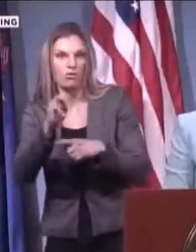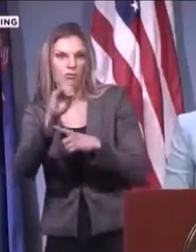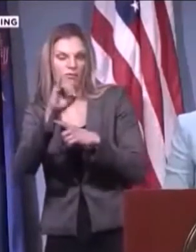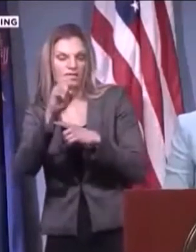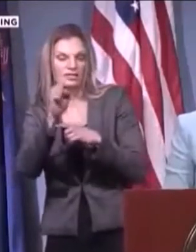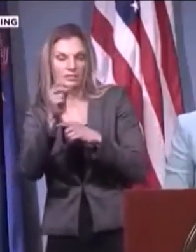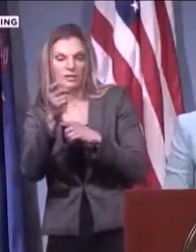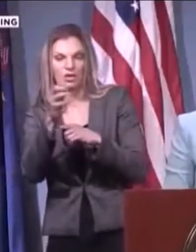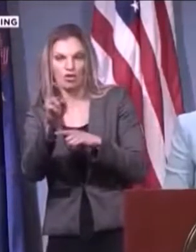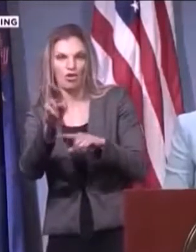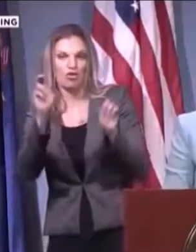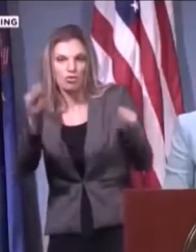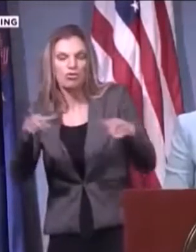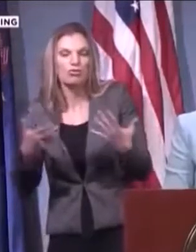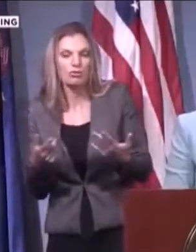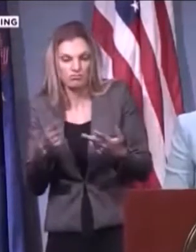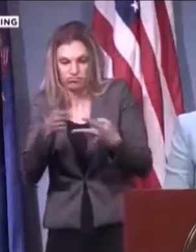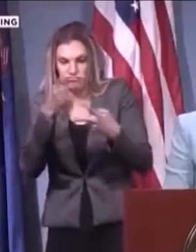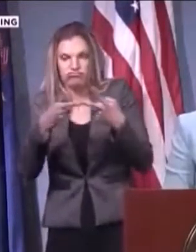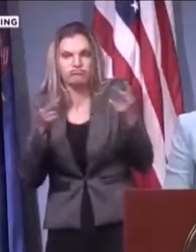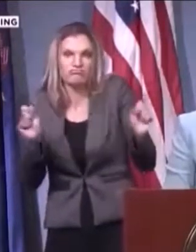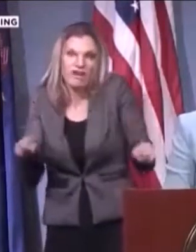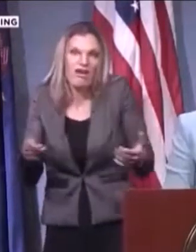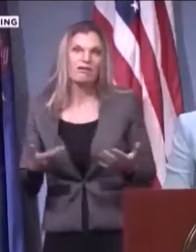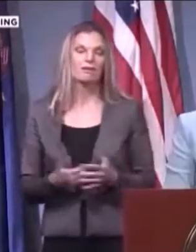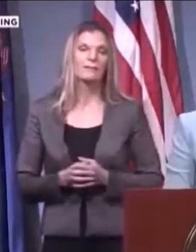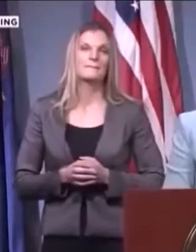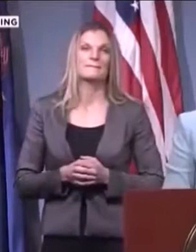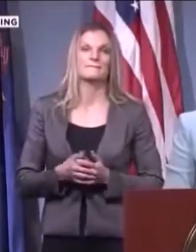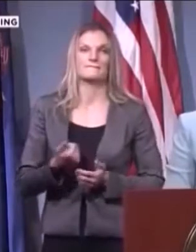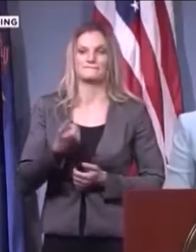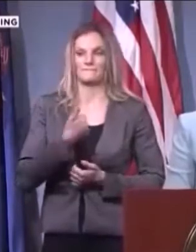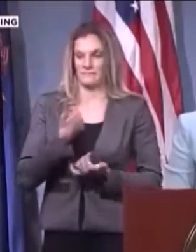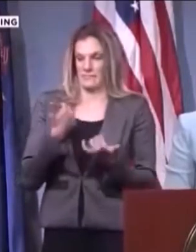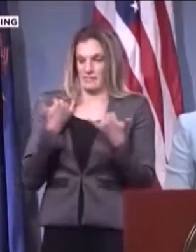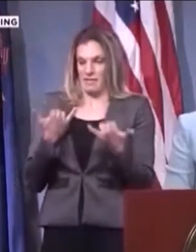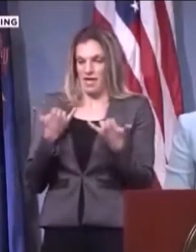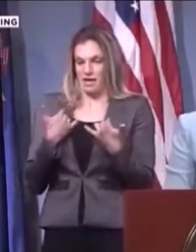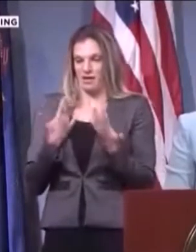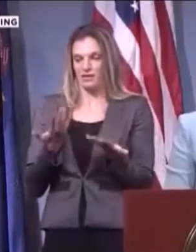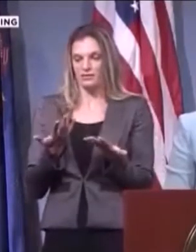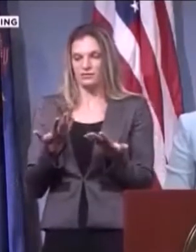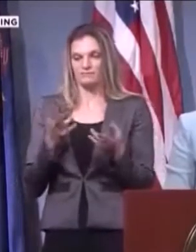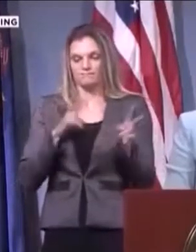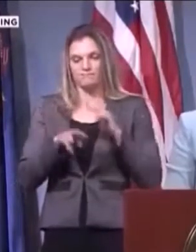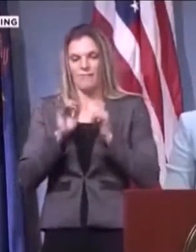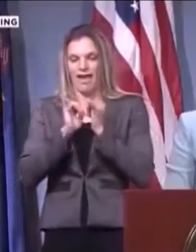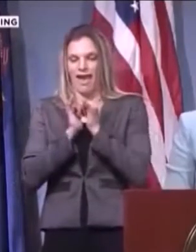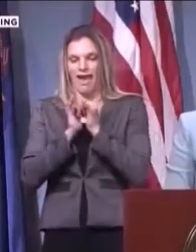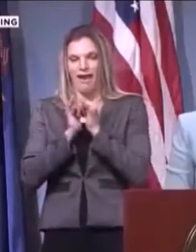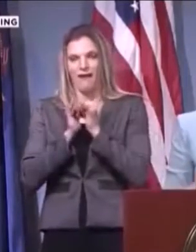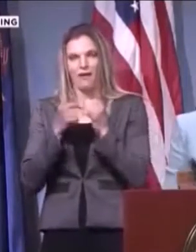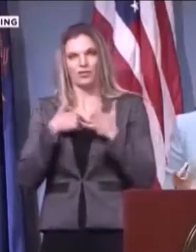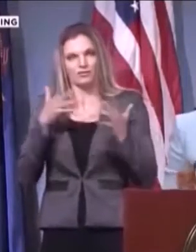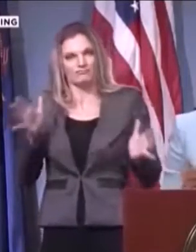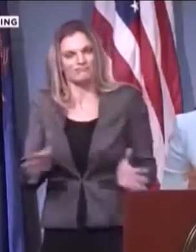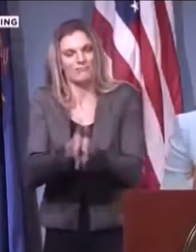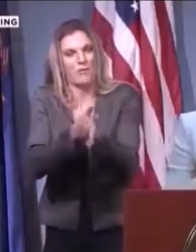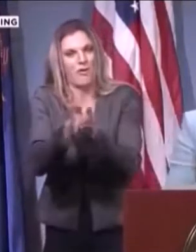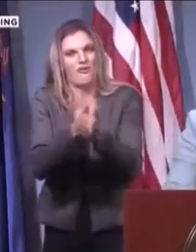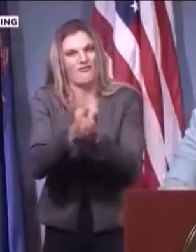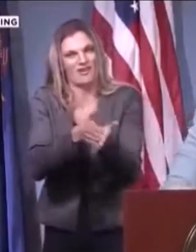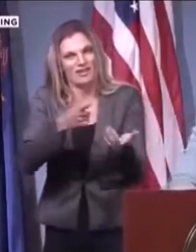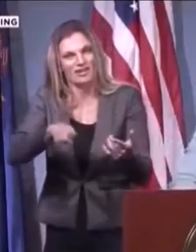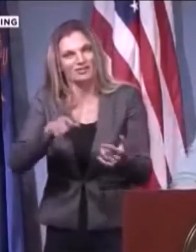simple fact that because you're wearing the mask, you're touching your face more. You're rubbing your nose, you're rubbing your eyes, you're taking the mask off, you're rubbing your face, you're getting